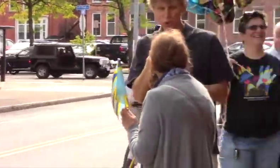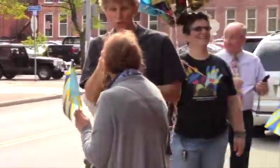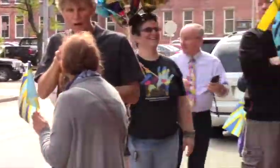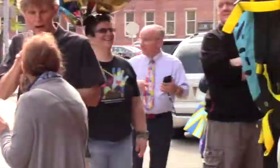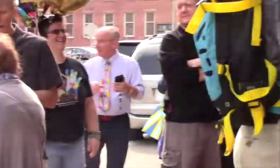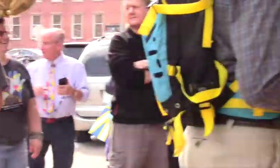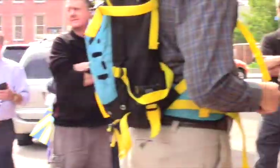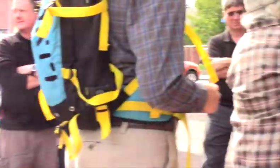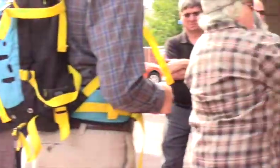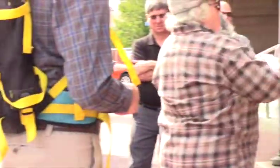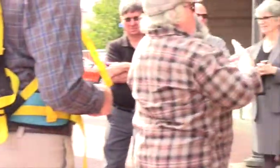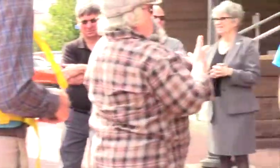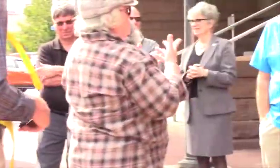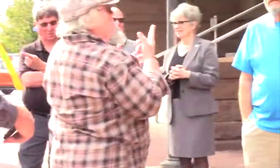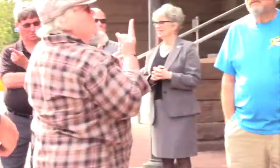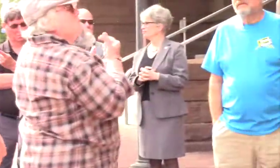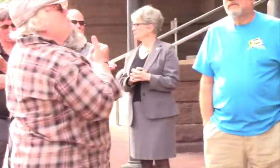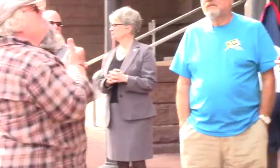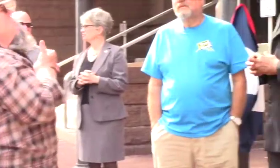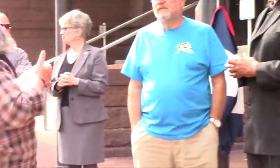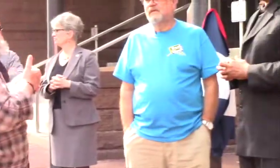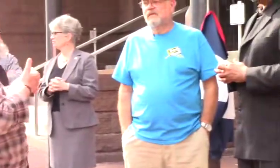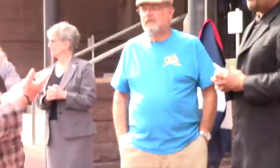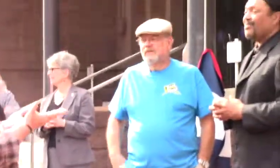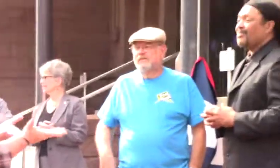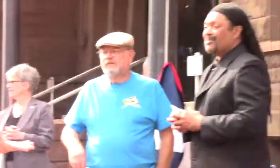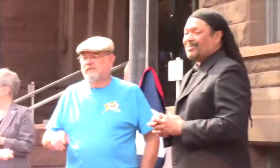That's what we're doing.